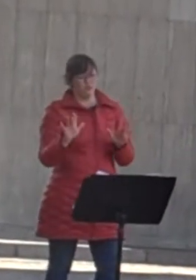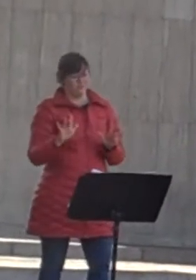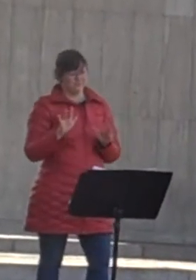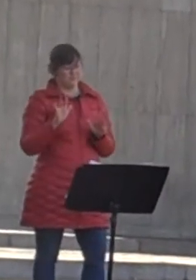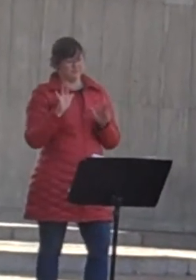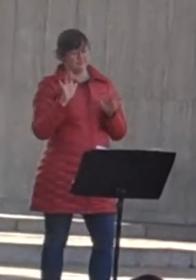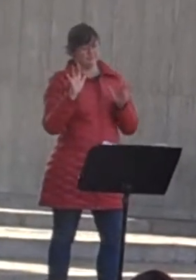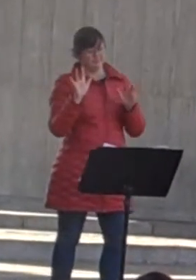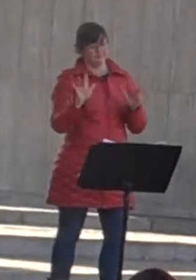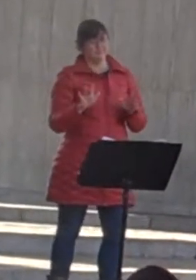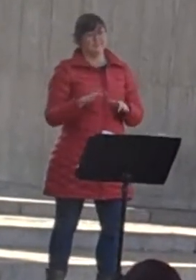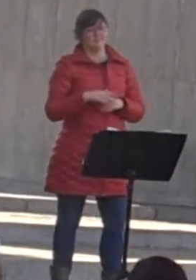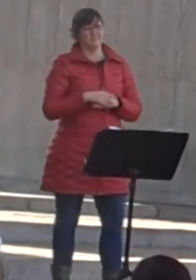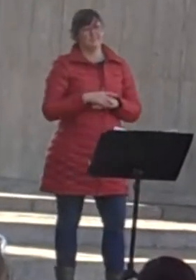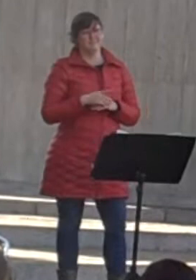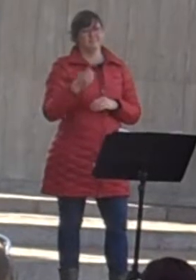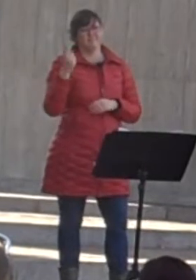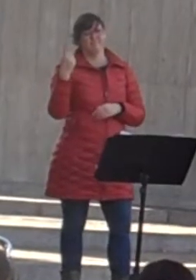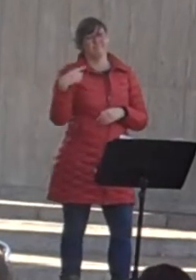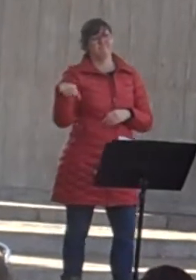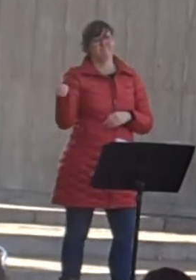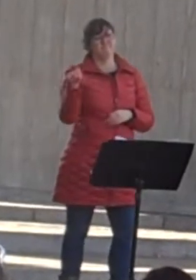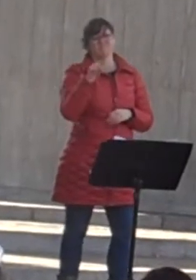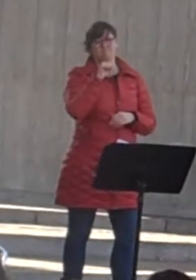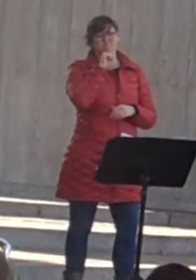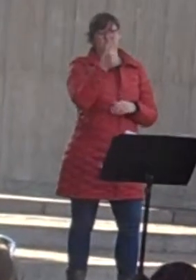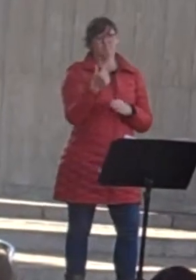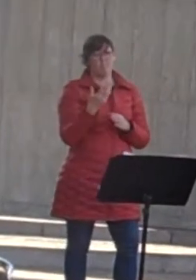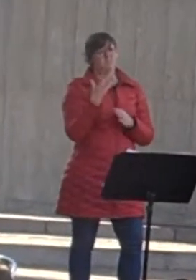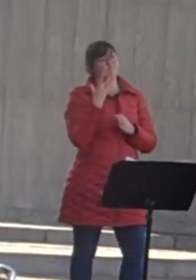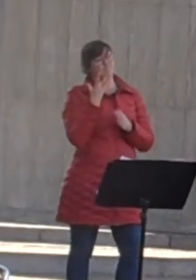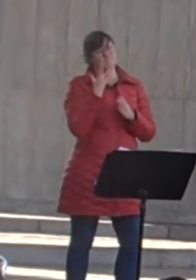departed or gone.